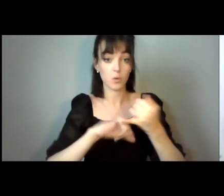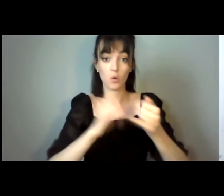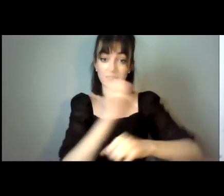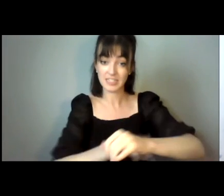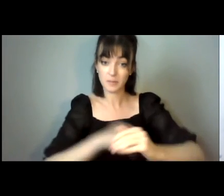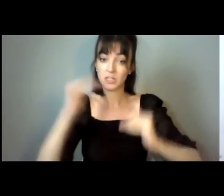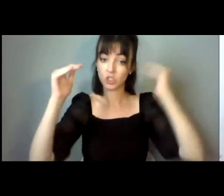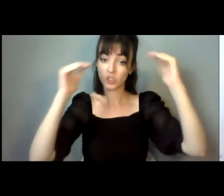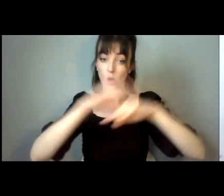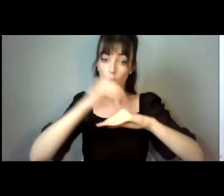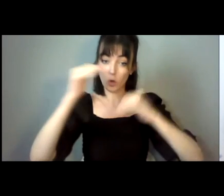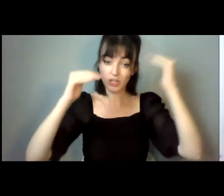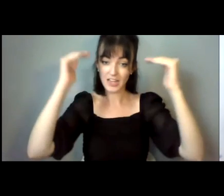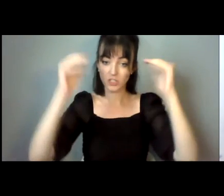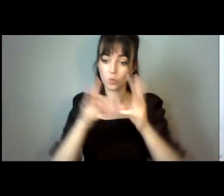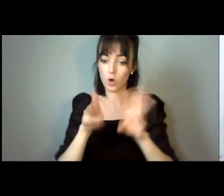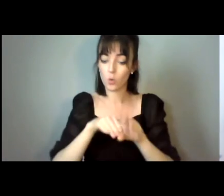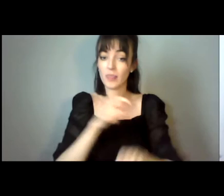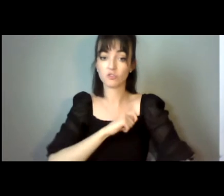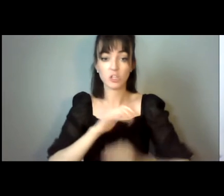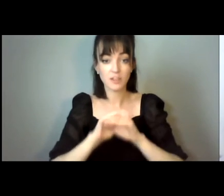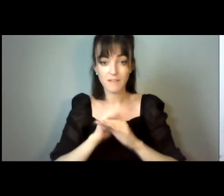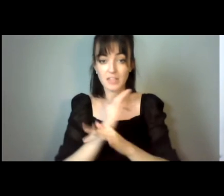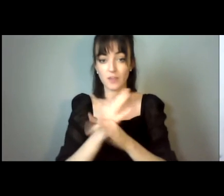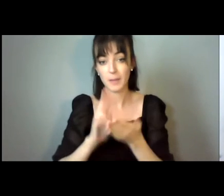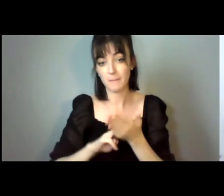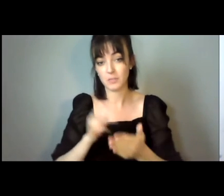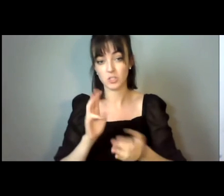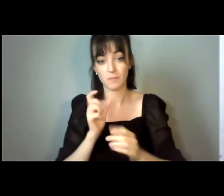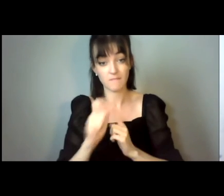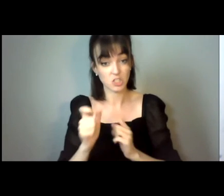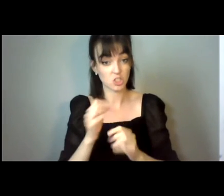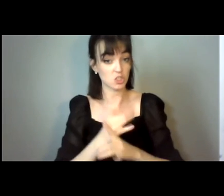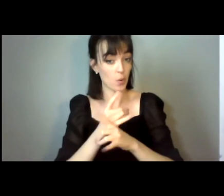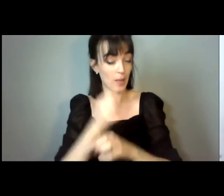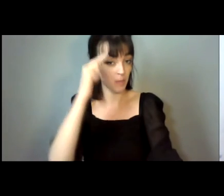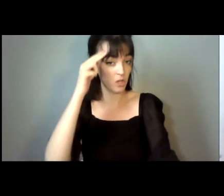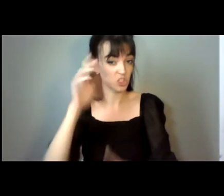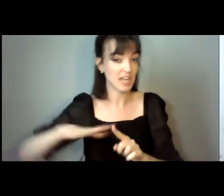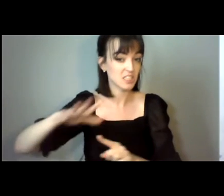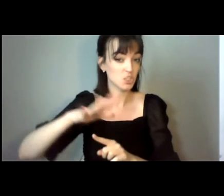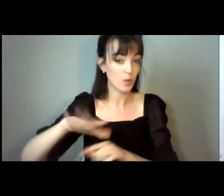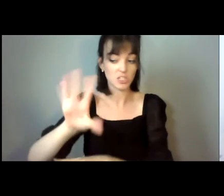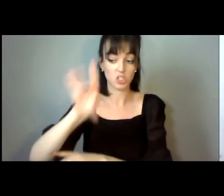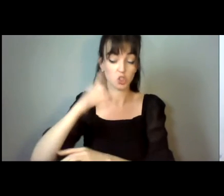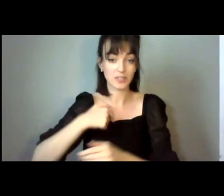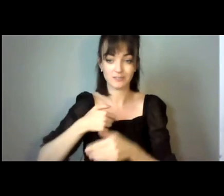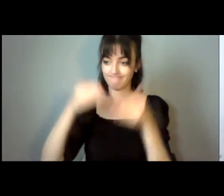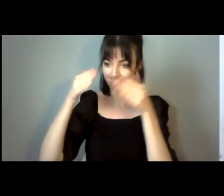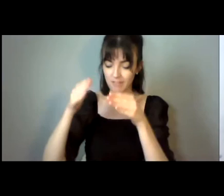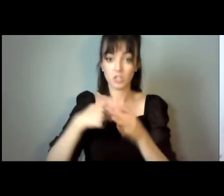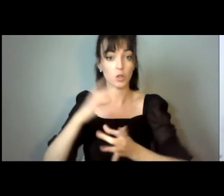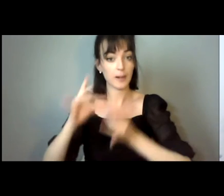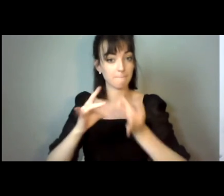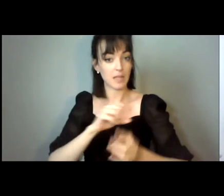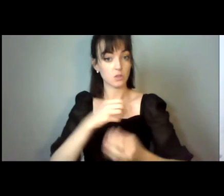work with trusted friends, family members, and professionals who help them understand the situations and choices they face, so they may make their